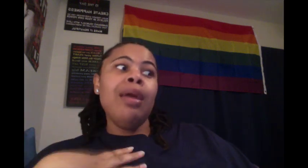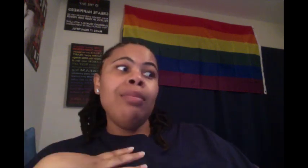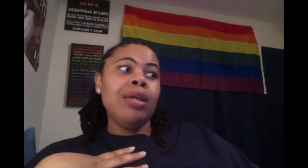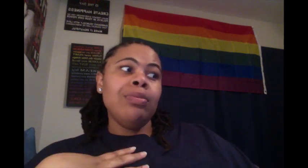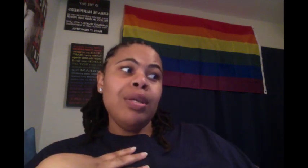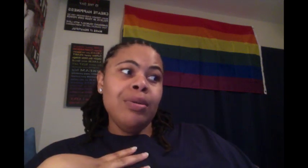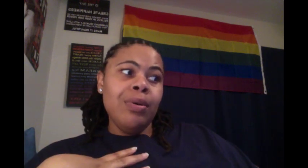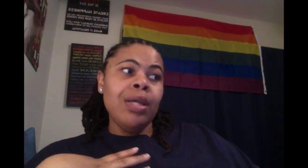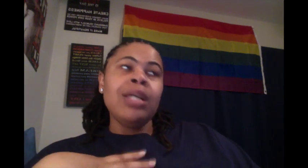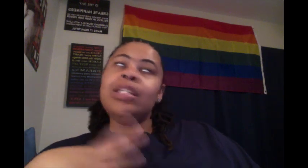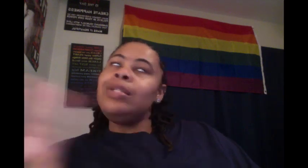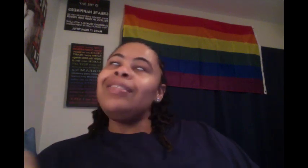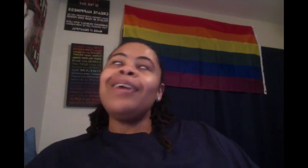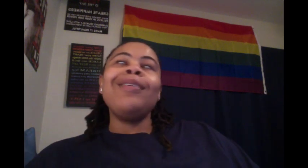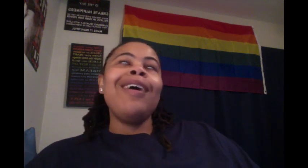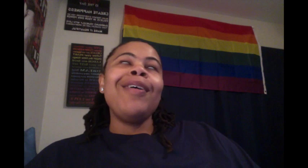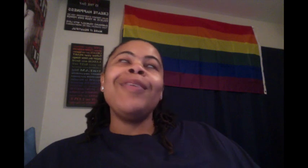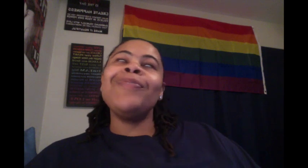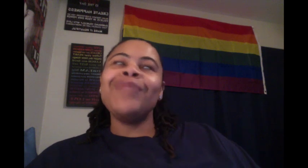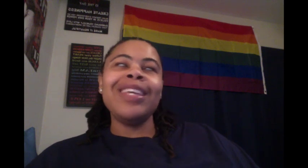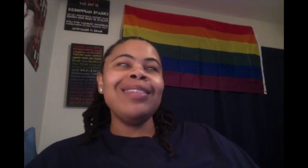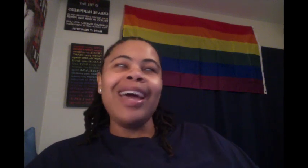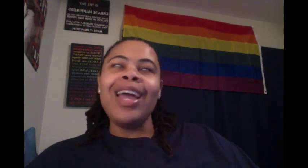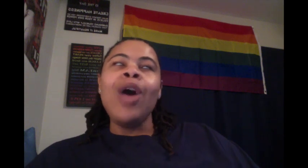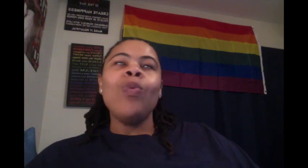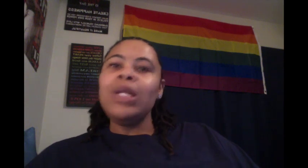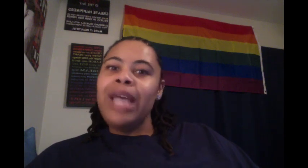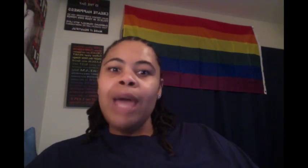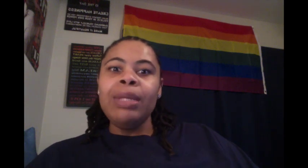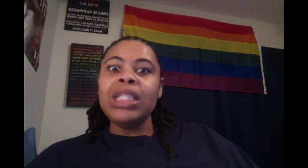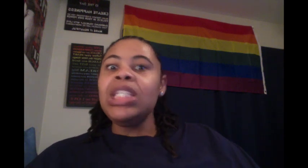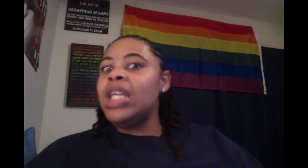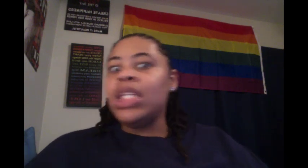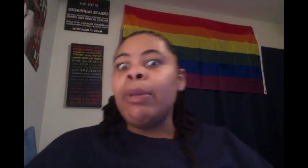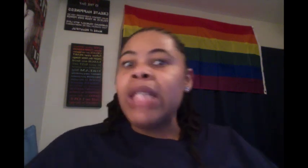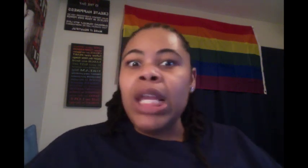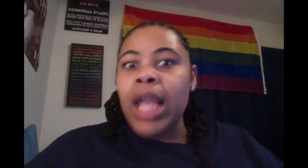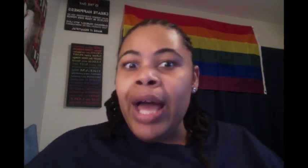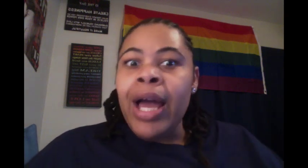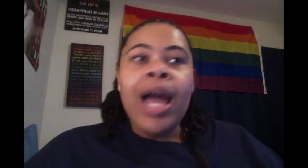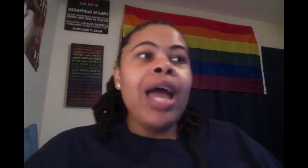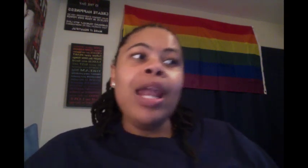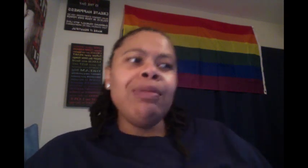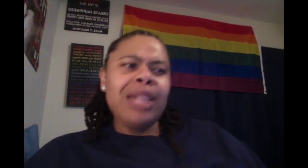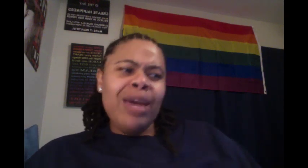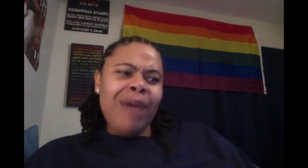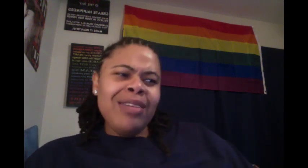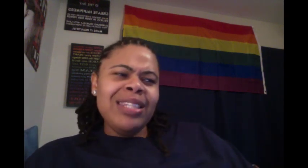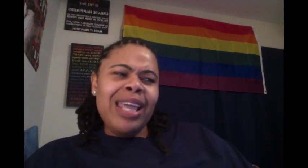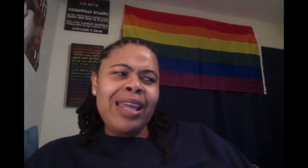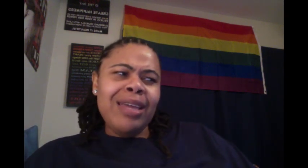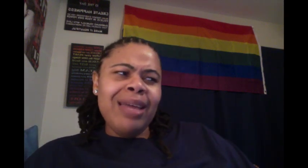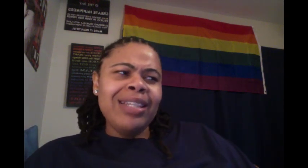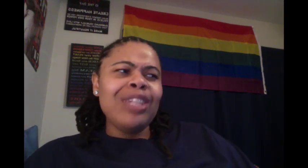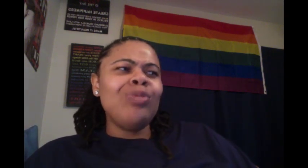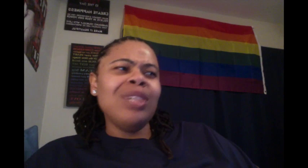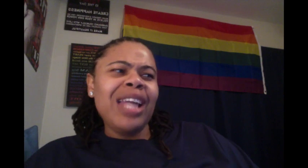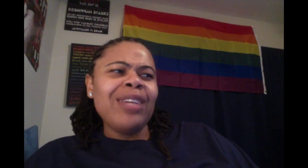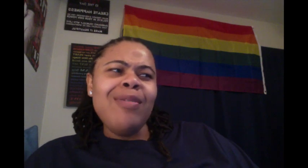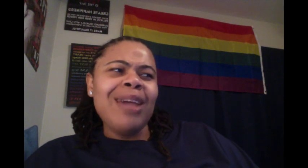damn bitch. Where you going? She was like, girl, he's like, what time is it? She said, it's almost eight o'clock. And I was like, why are standing here like that? You look like you about